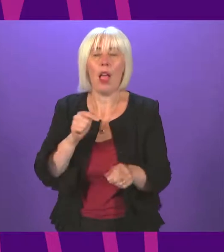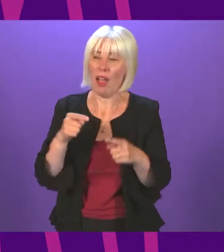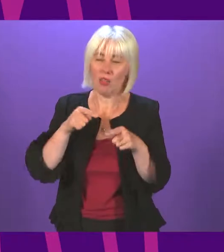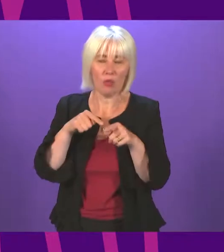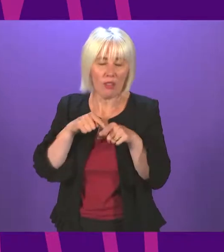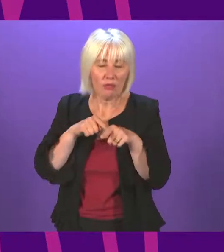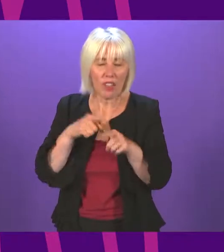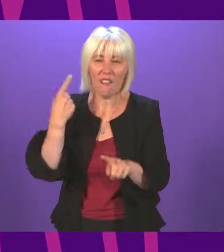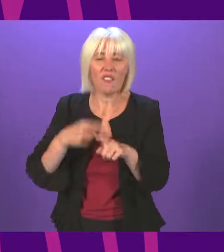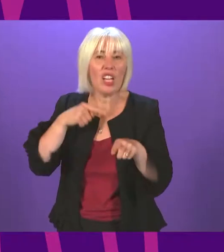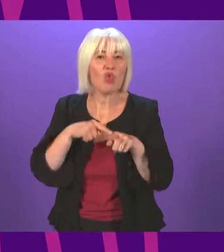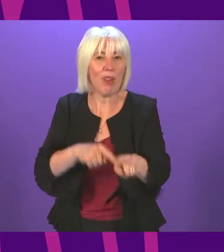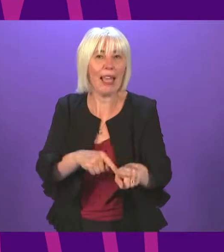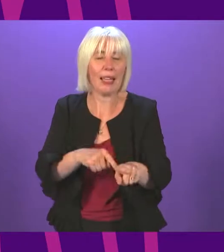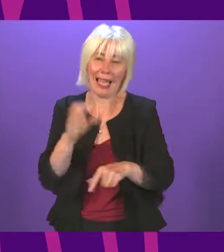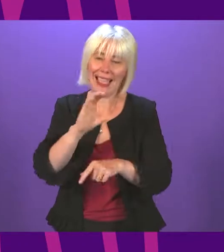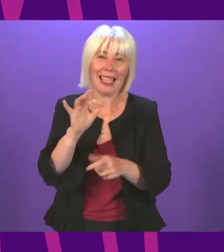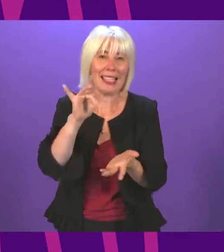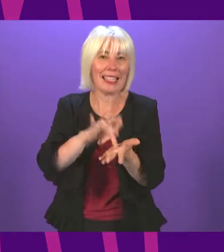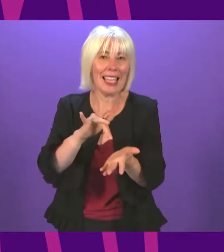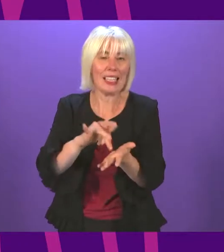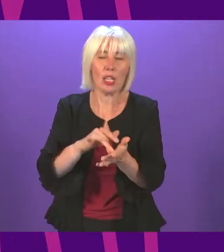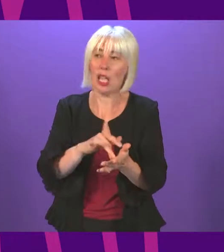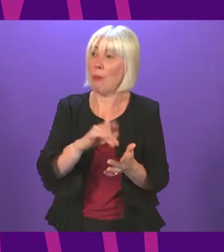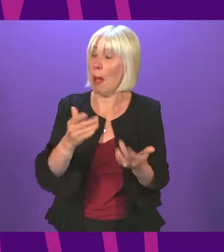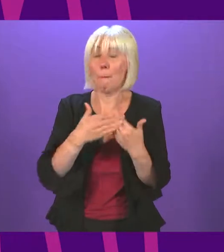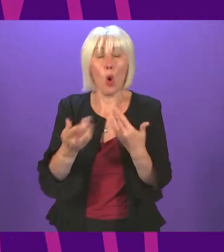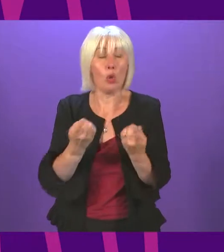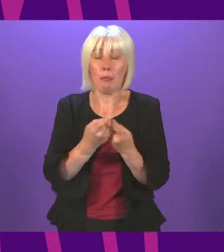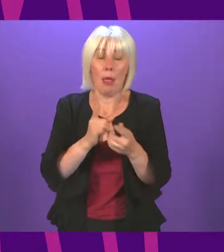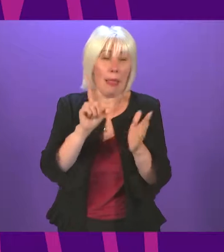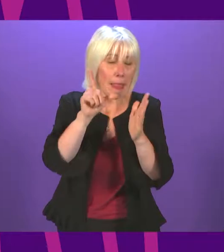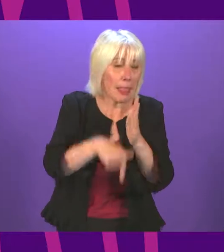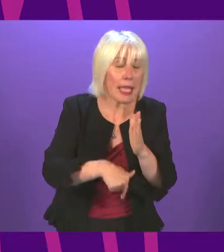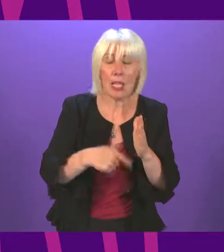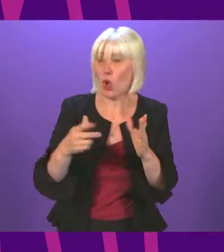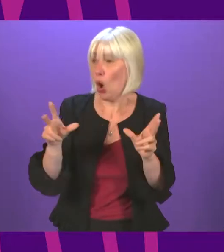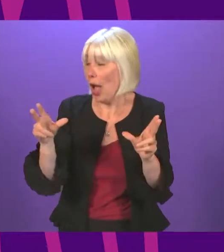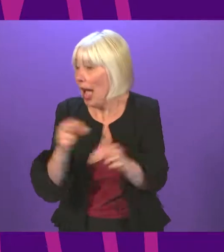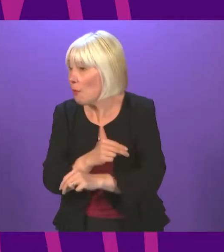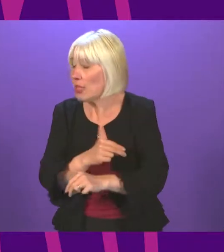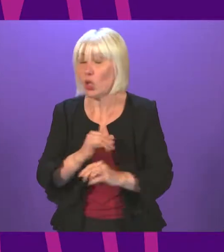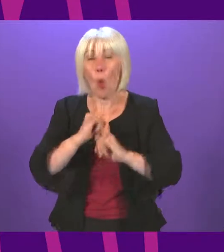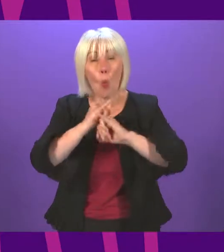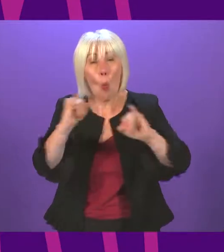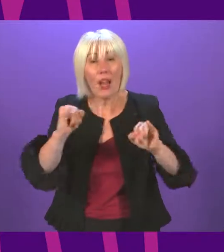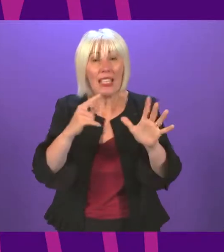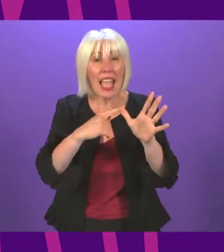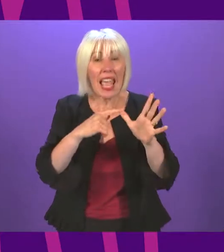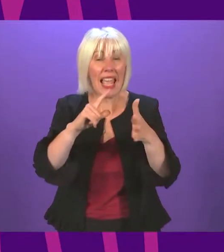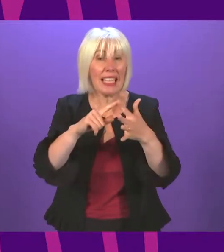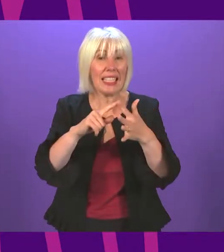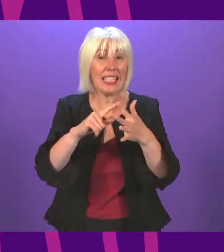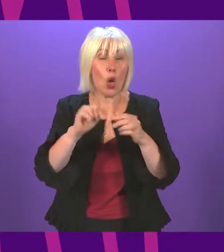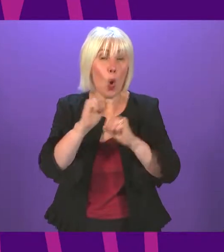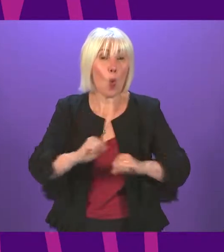been late and the health secretary has spent most of the summer either being absent or denying there is a crisis. The worst A&E waiting times, third week